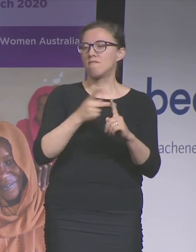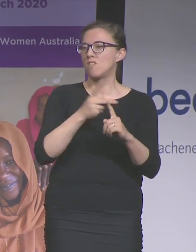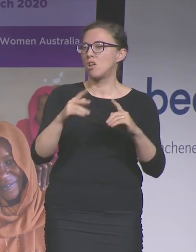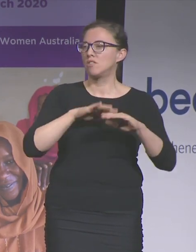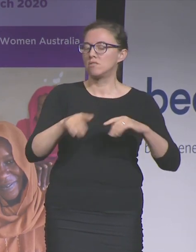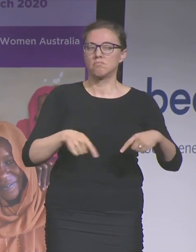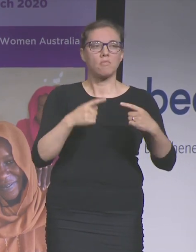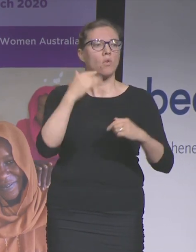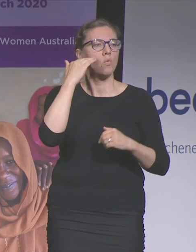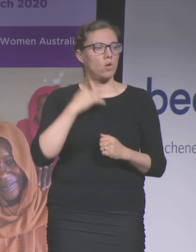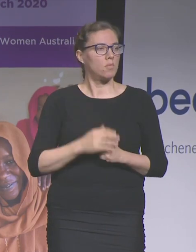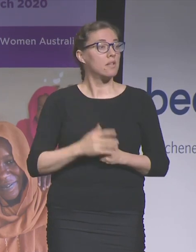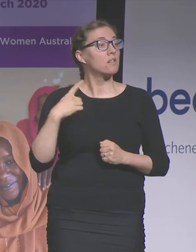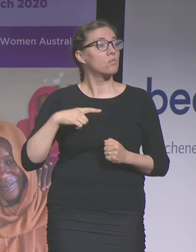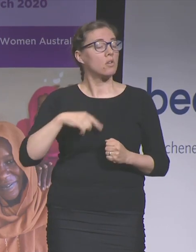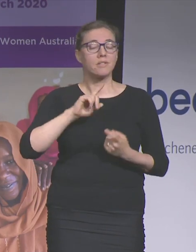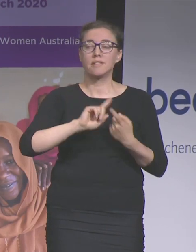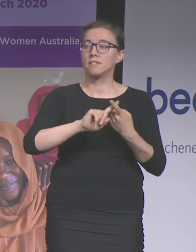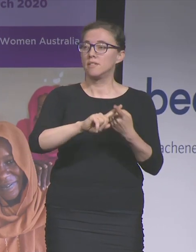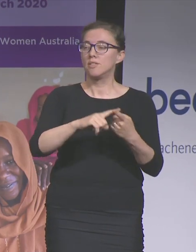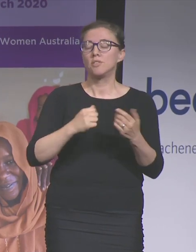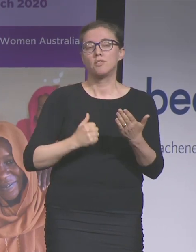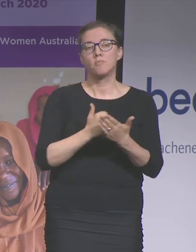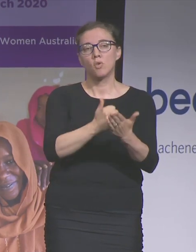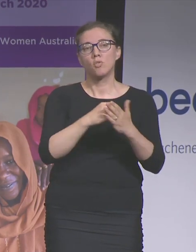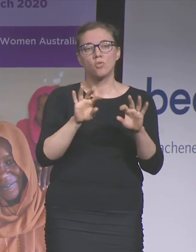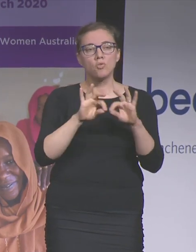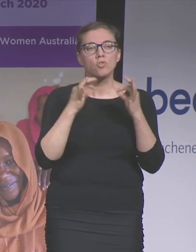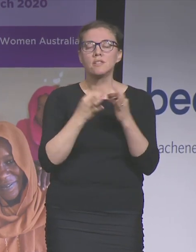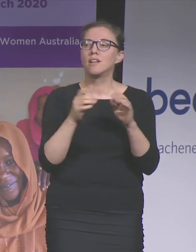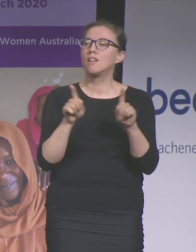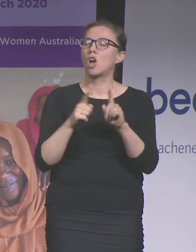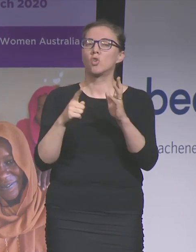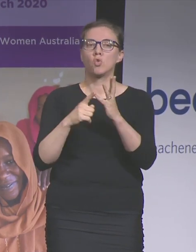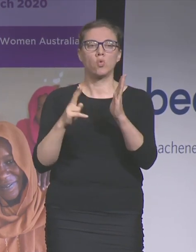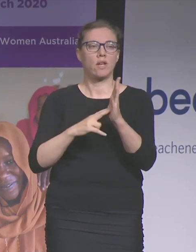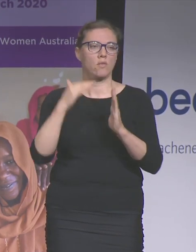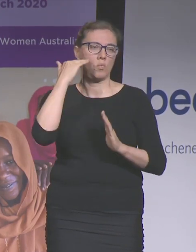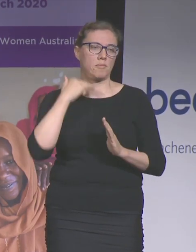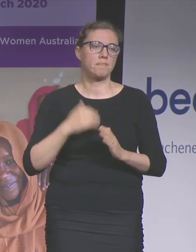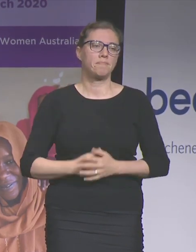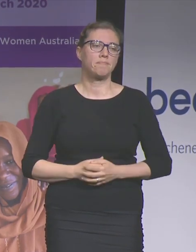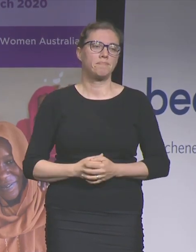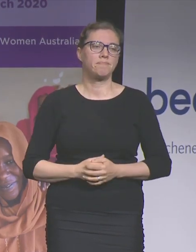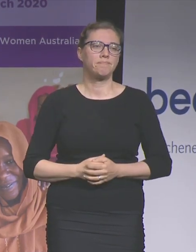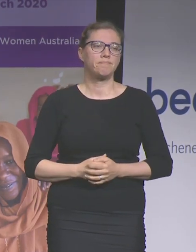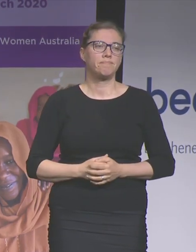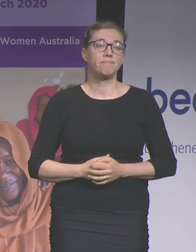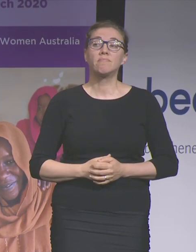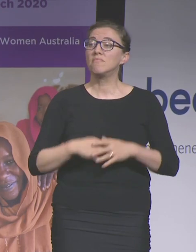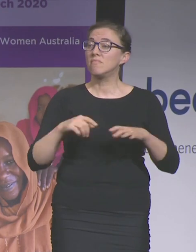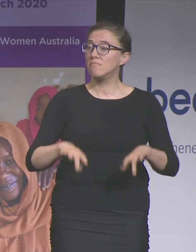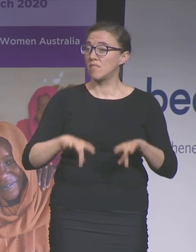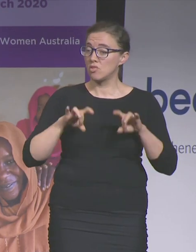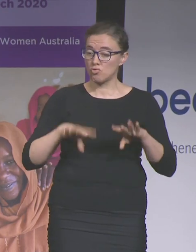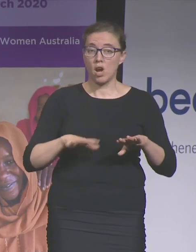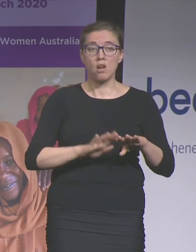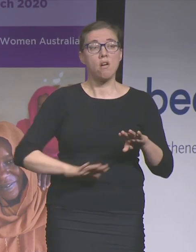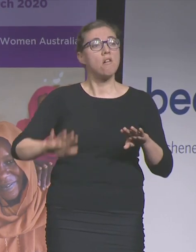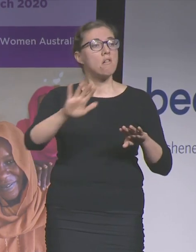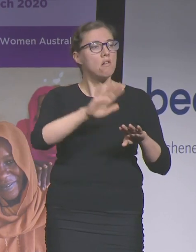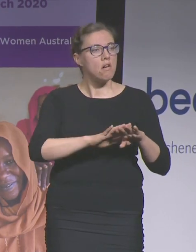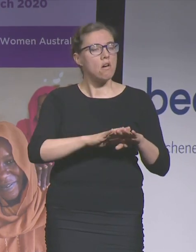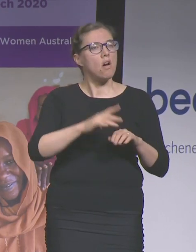continue to support the work of organisations like UN Women. Because just as we here in Australia recognise that gender